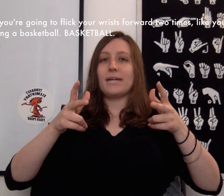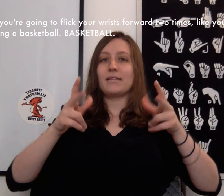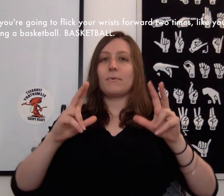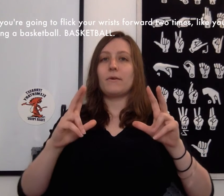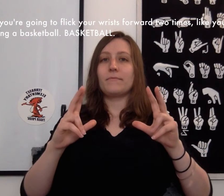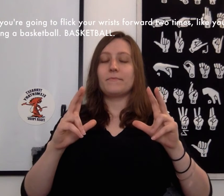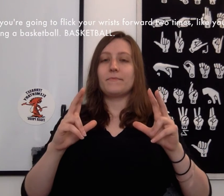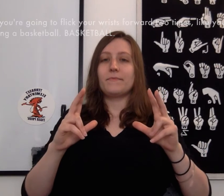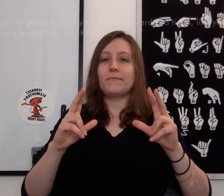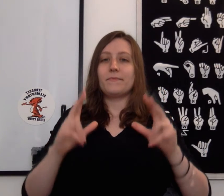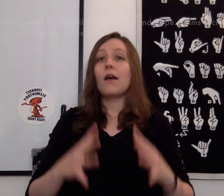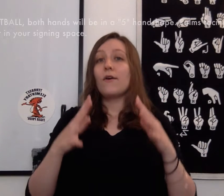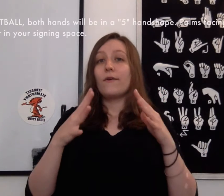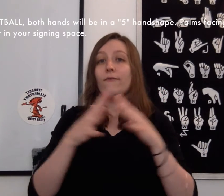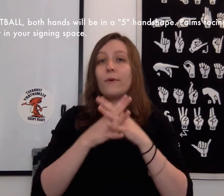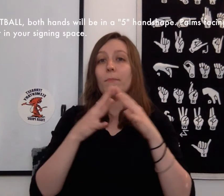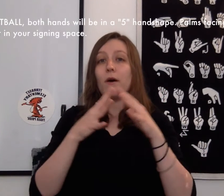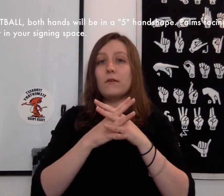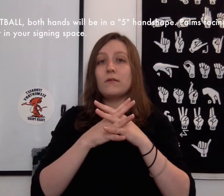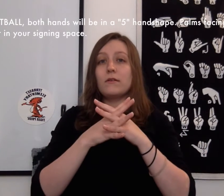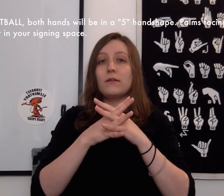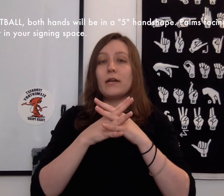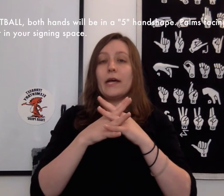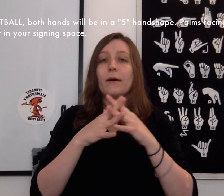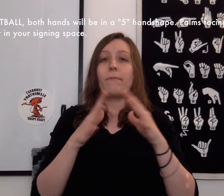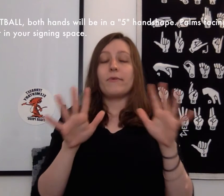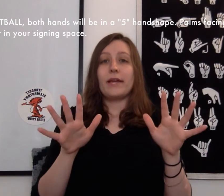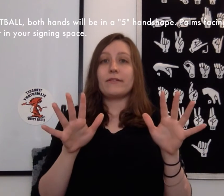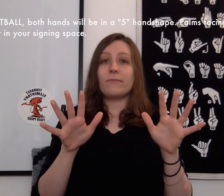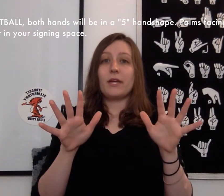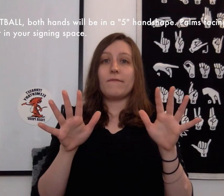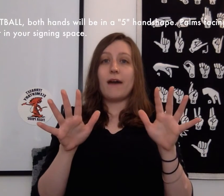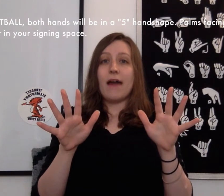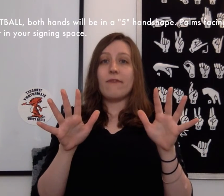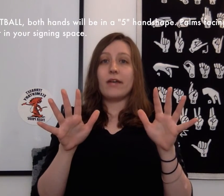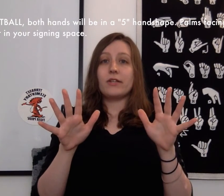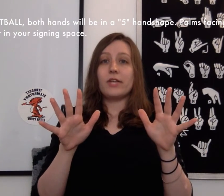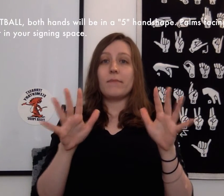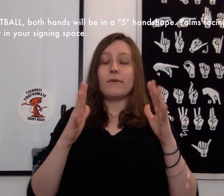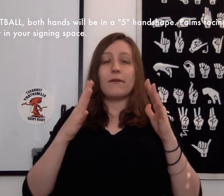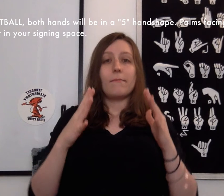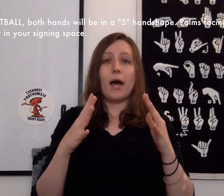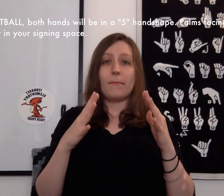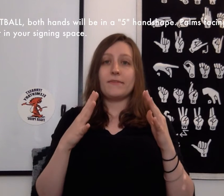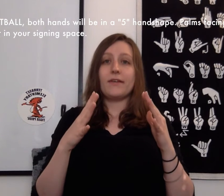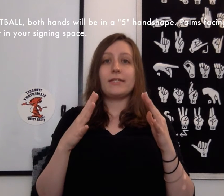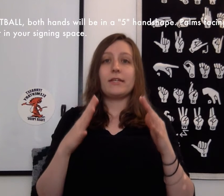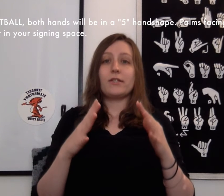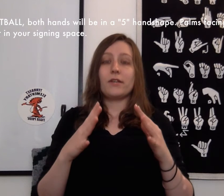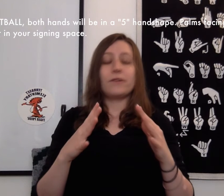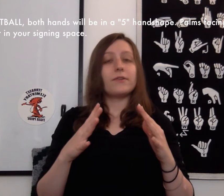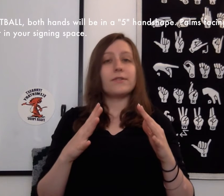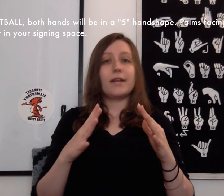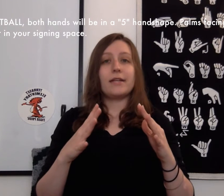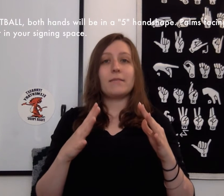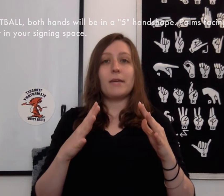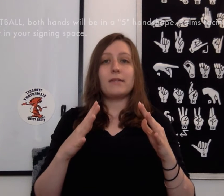Basketball. Football, both hands will be in a five handshape, palms facing each other in your signing space,